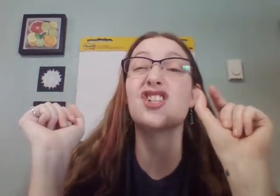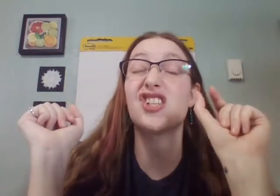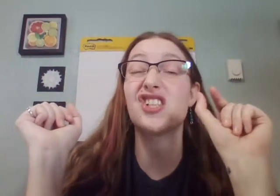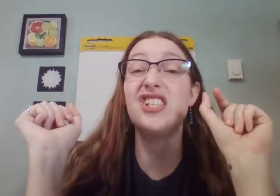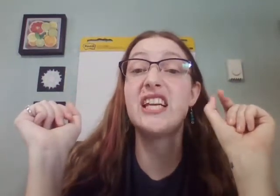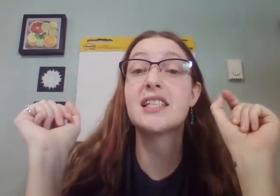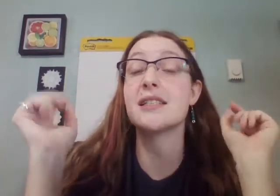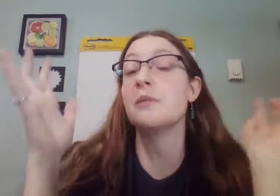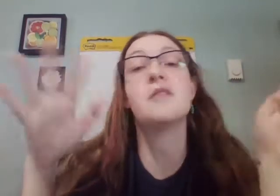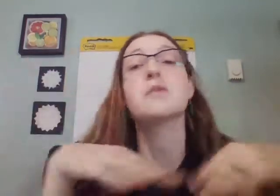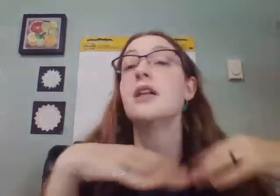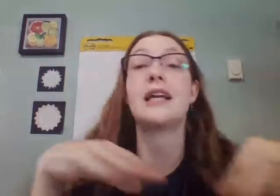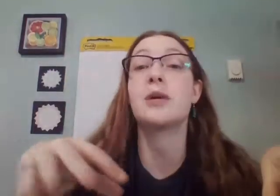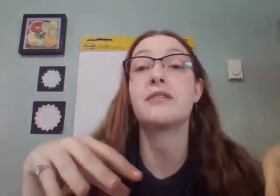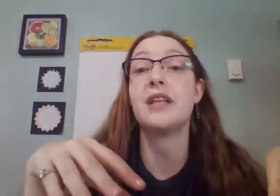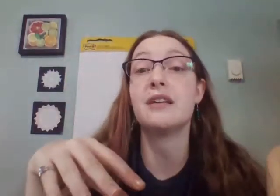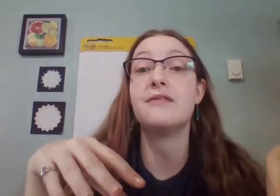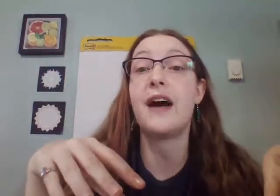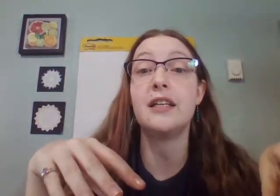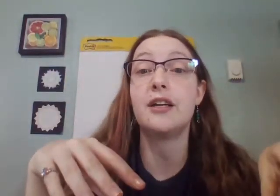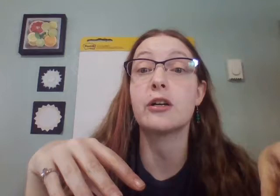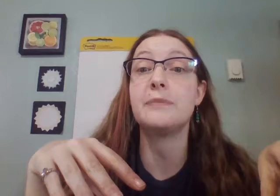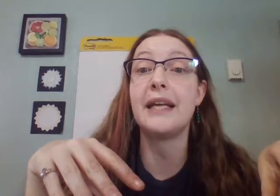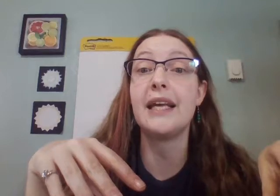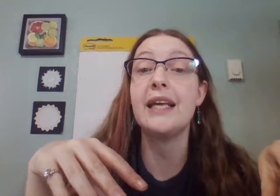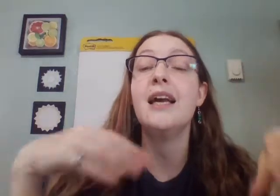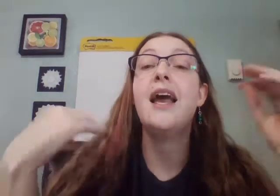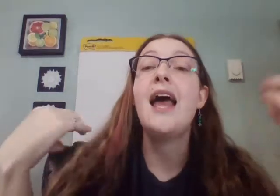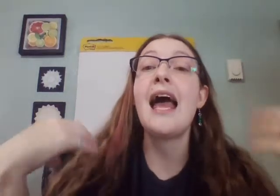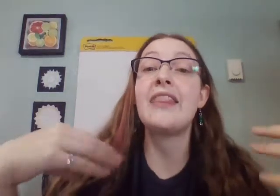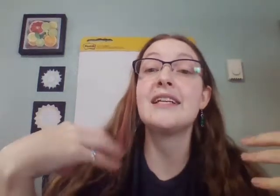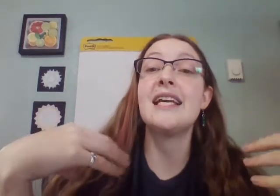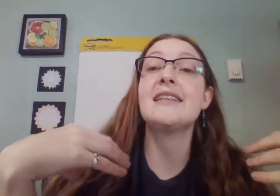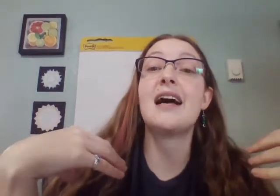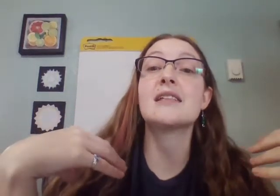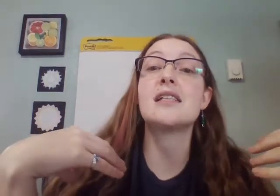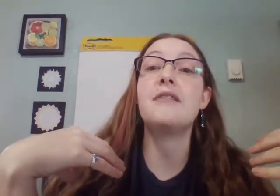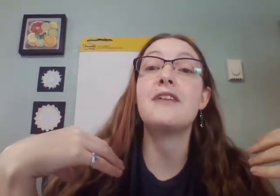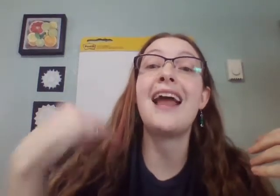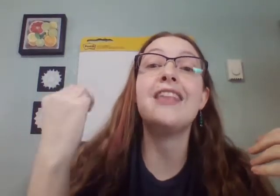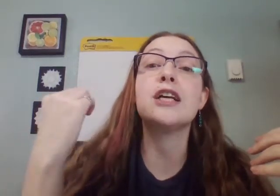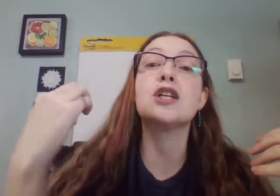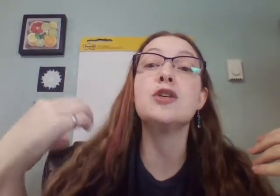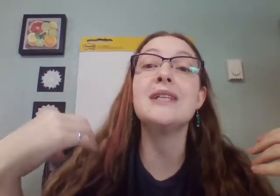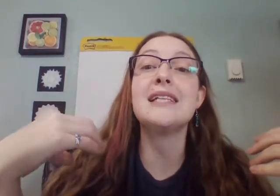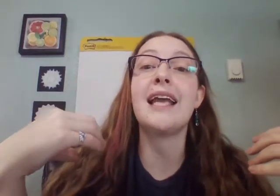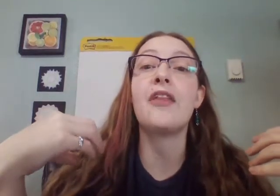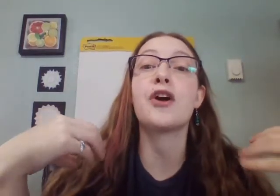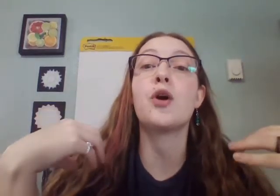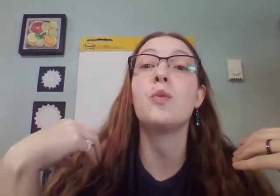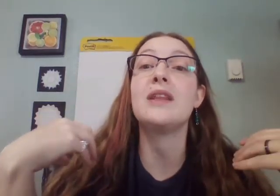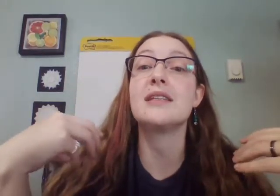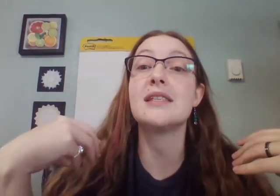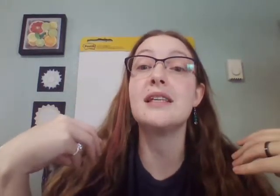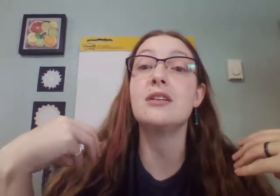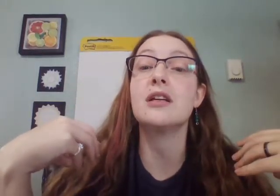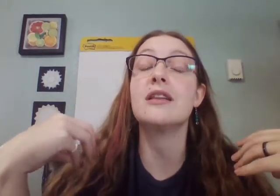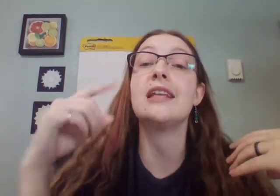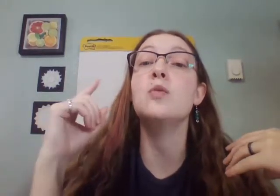certain sticks. Some of them collect whatever they can find and aren't picky. And they take that stuff and they glue it together with the silk that they